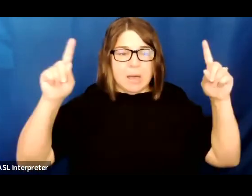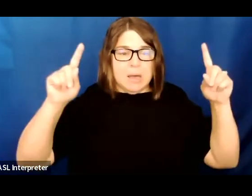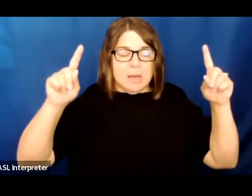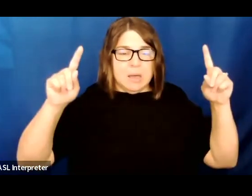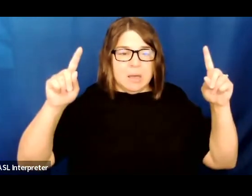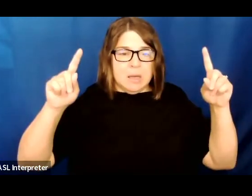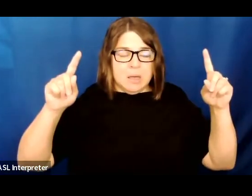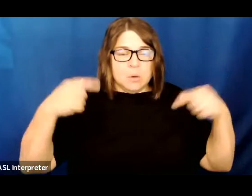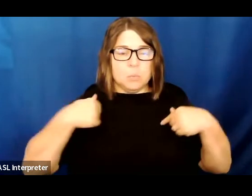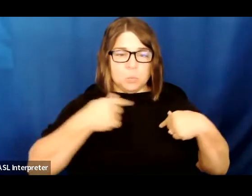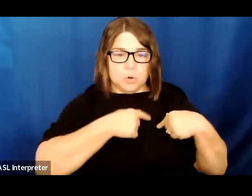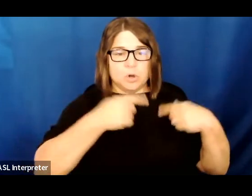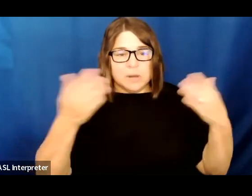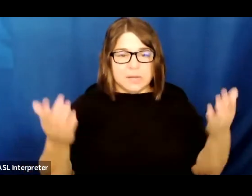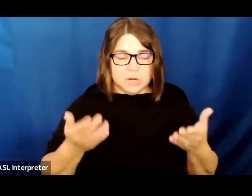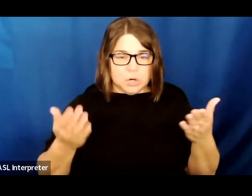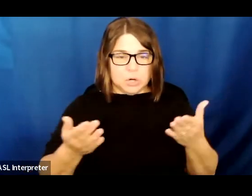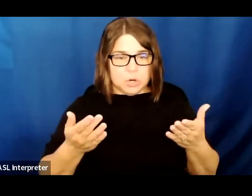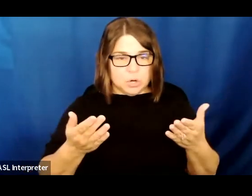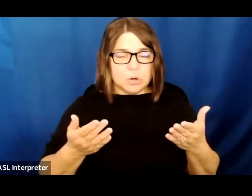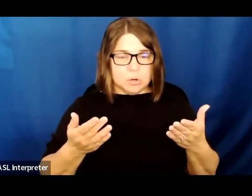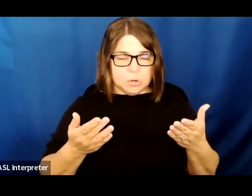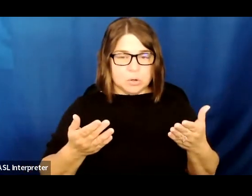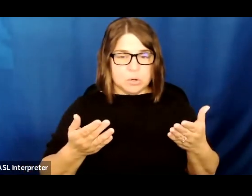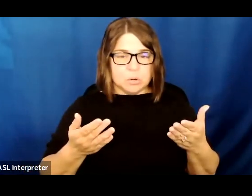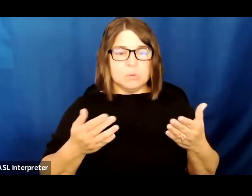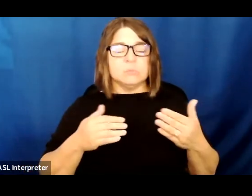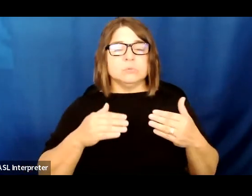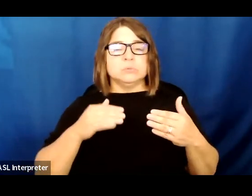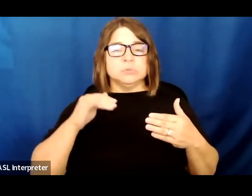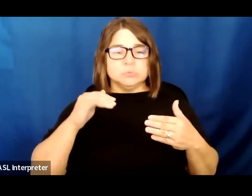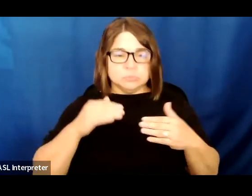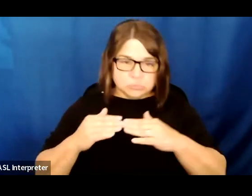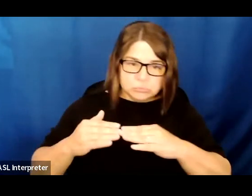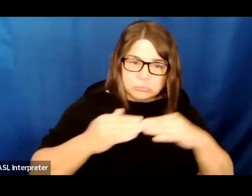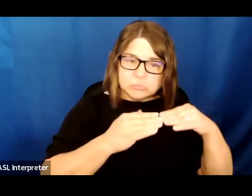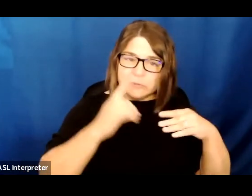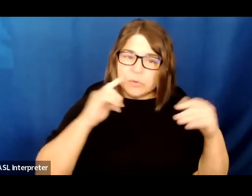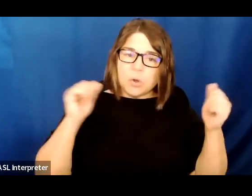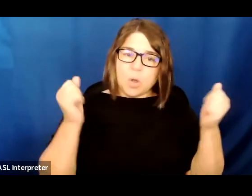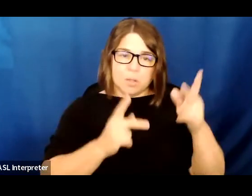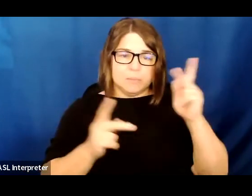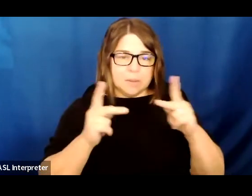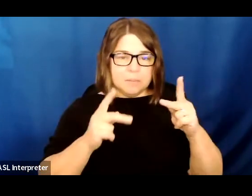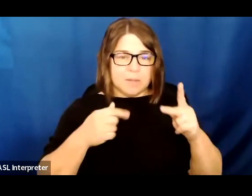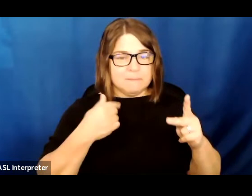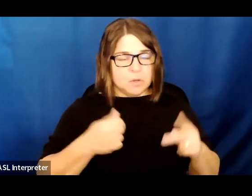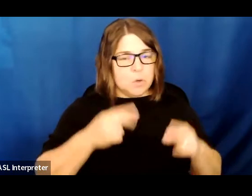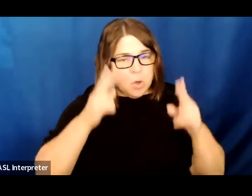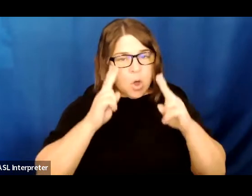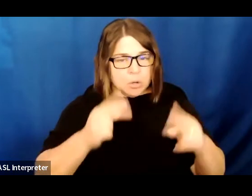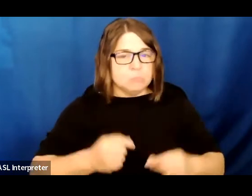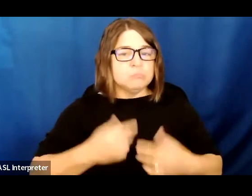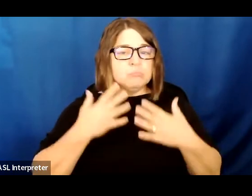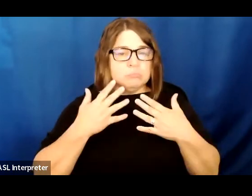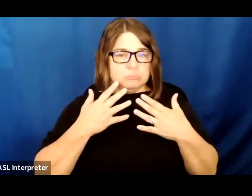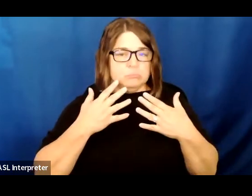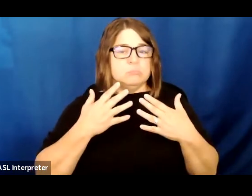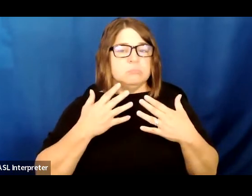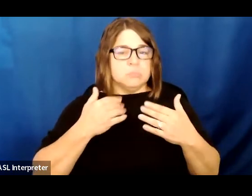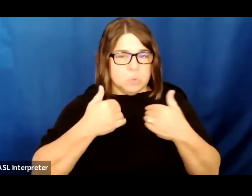here as a part of the justice that everyone deserves. I'm honored to have joined this amazing team.